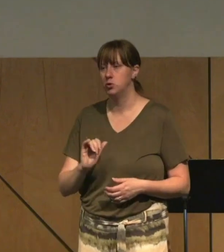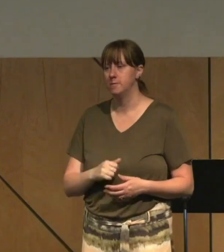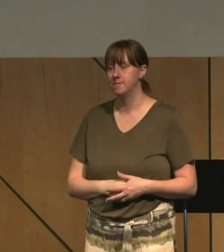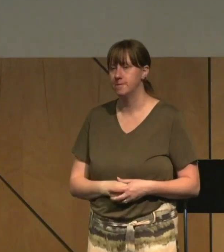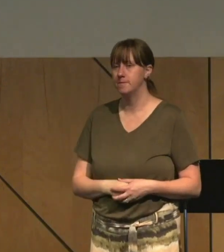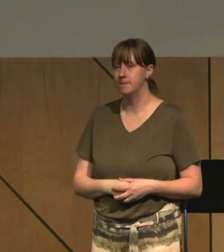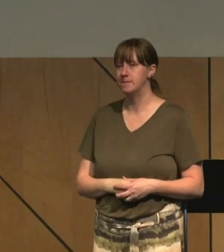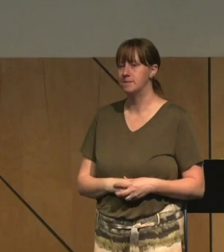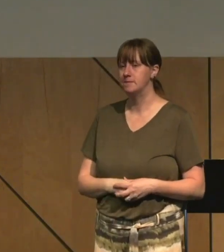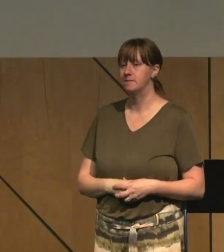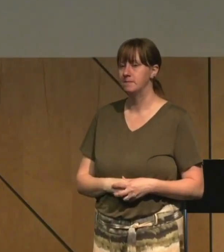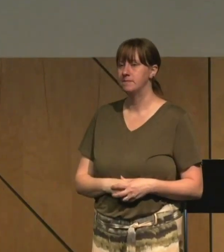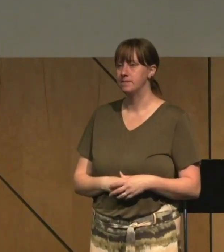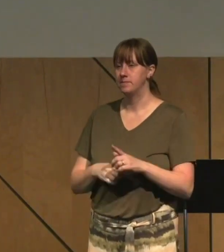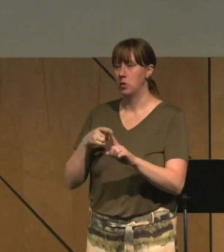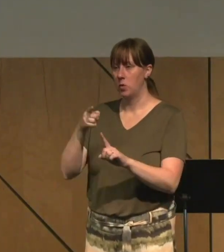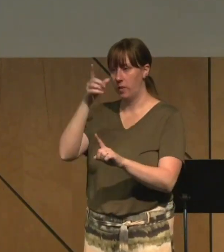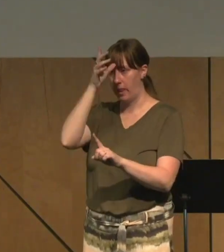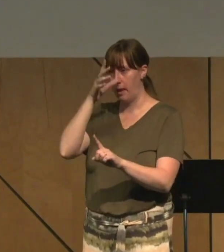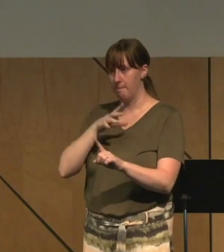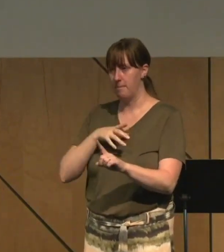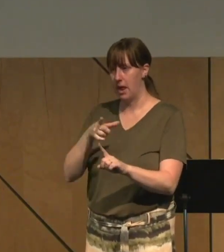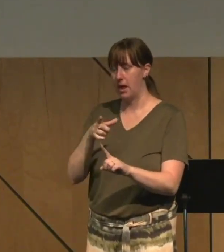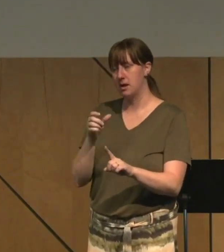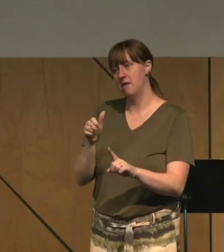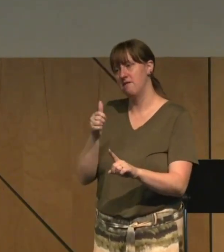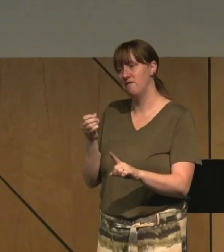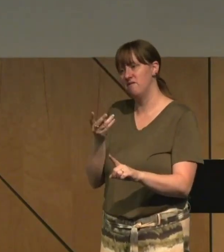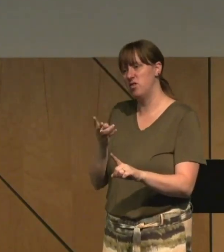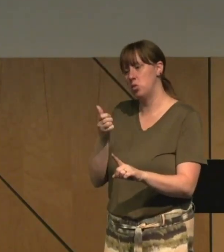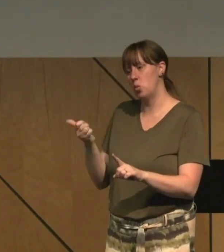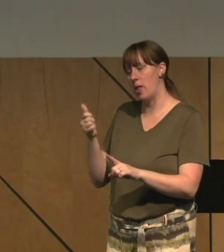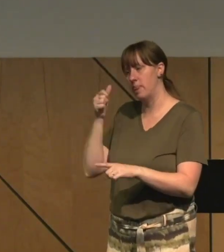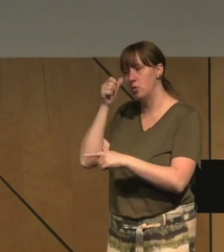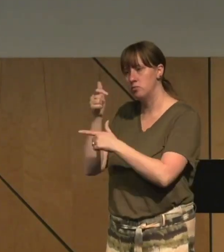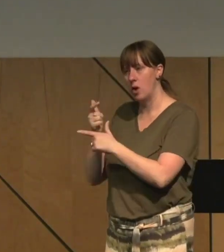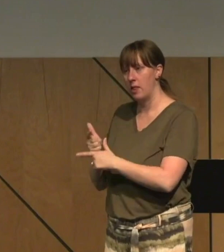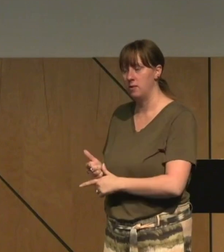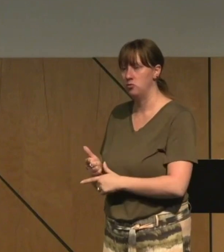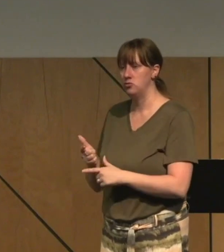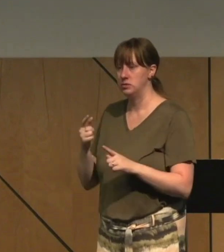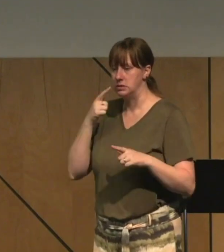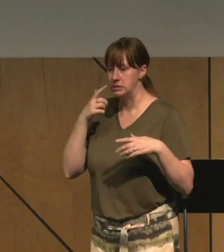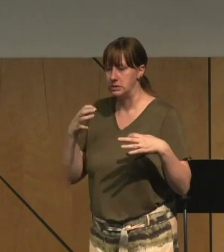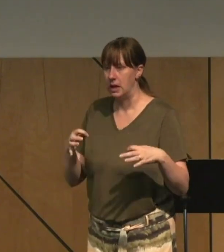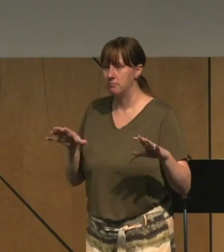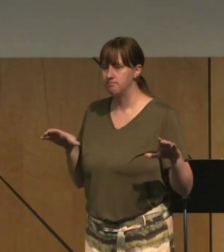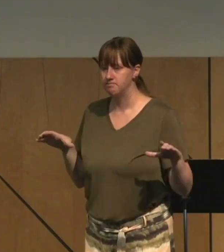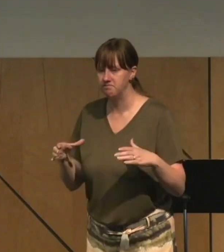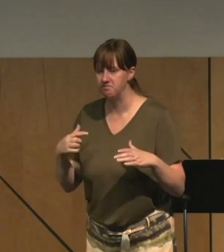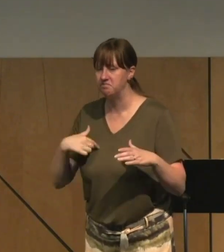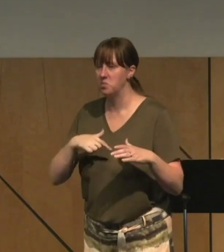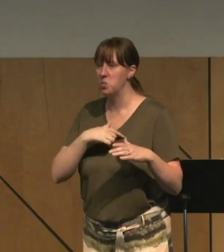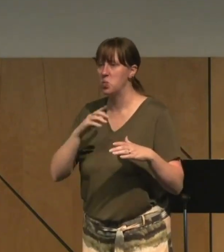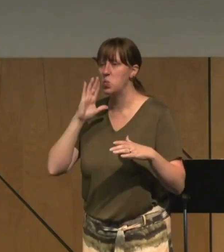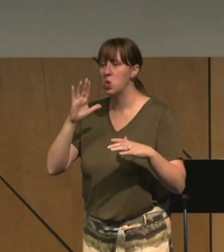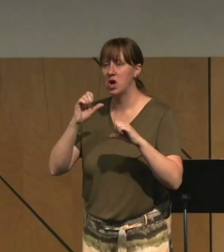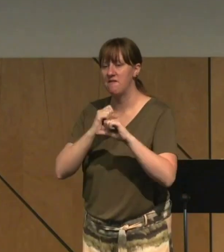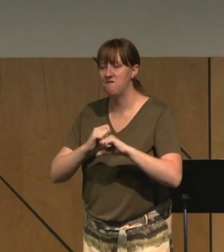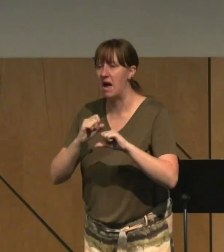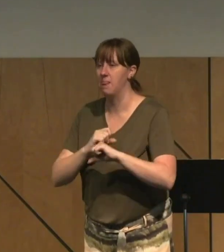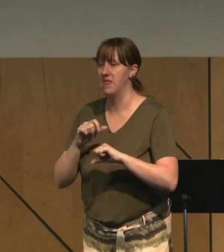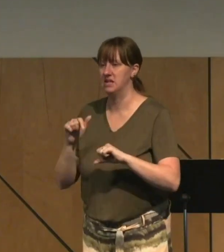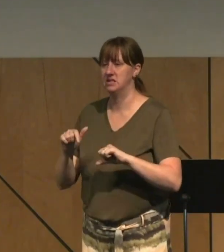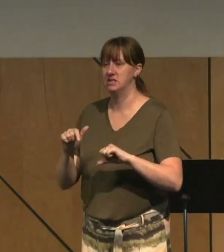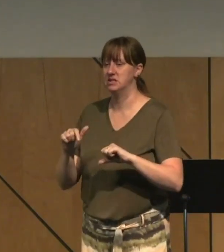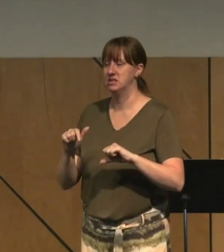And he and I, and a couple other brothers in Christ, we teamed up, and we said, we're going to fight this. And we spoke the